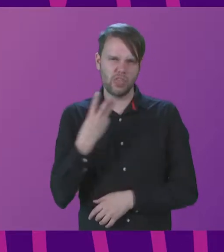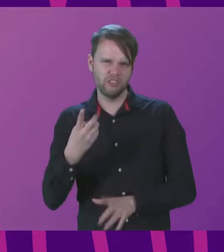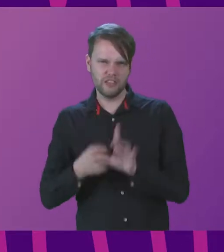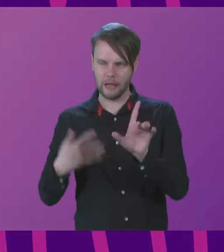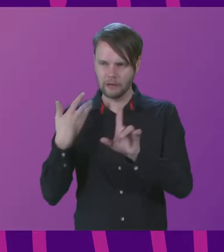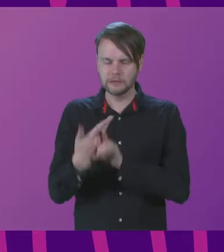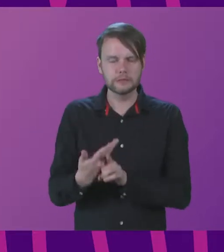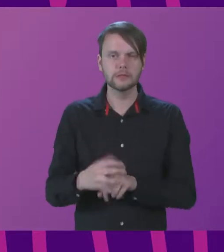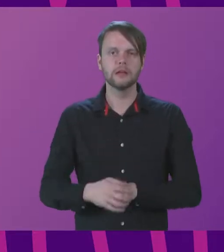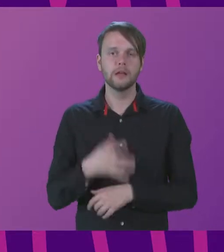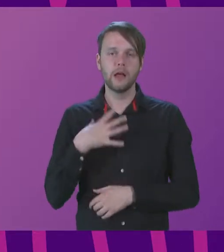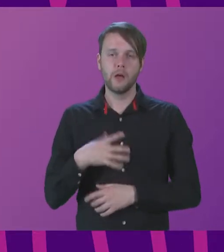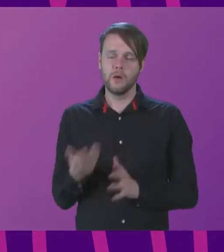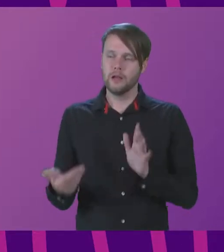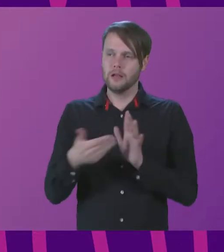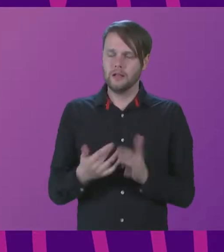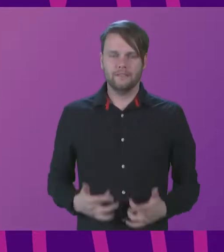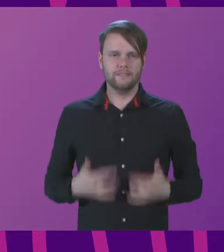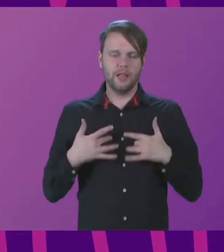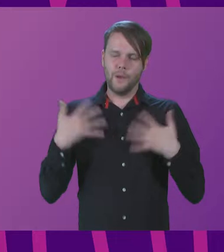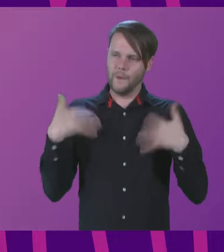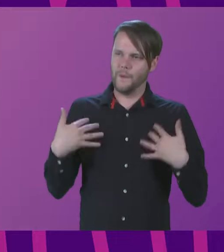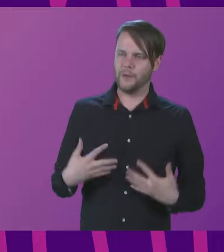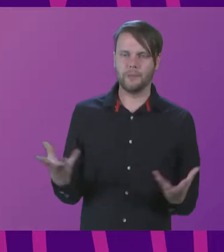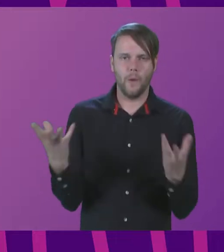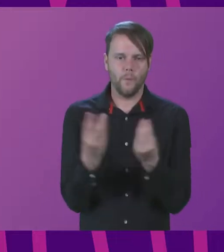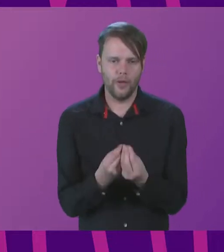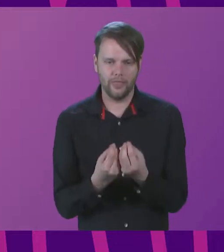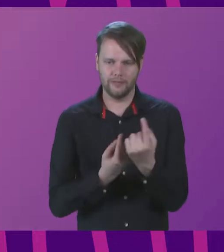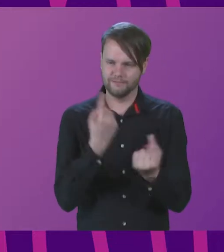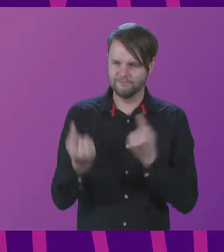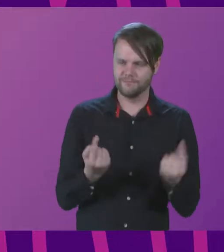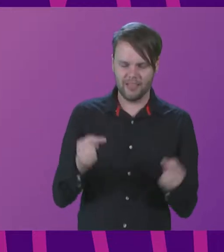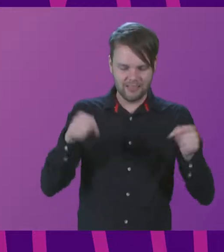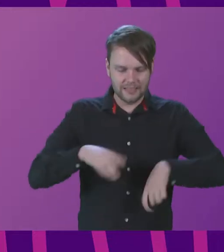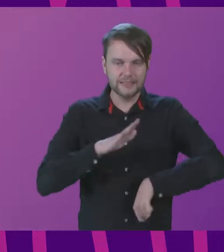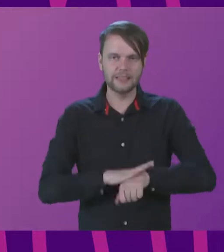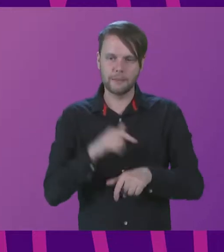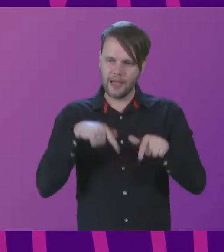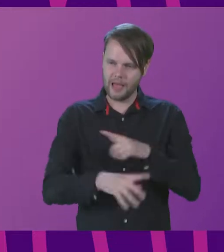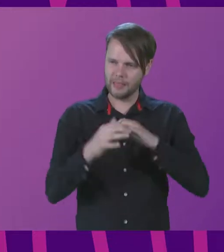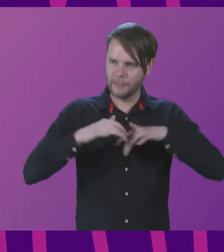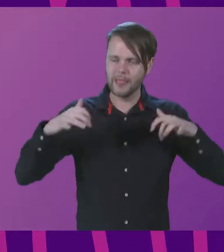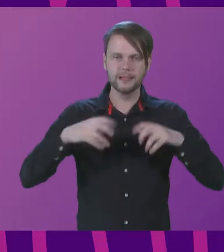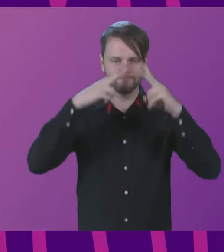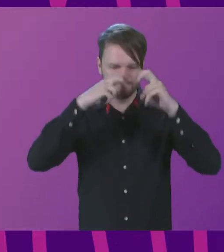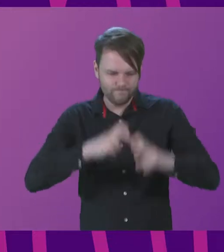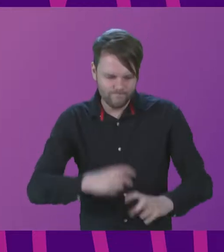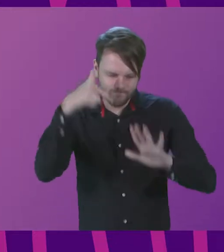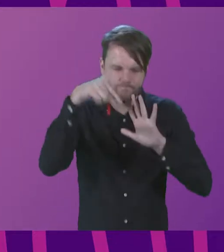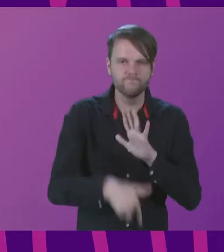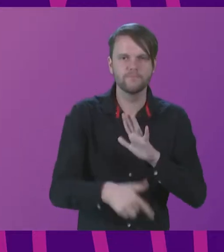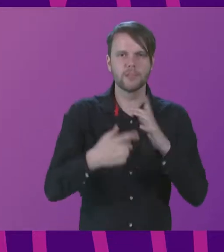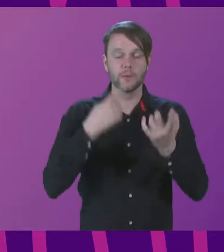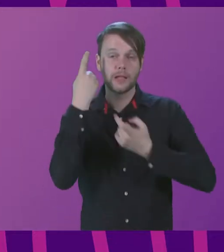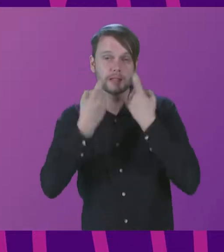I would only add how marvelous it's felt to me to be with you all at this time, in this place, digging deep and